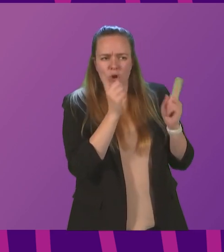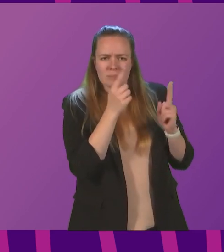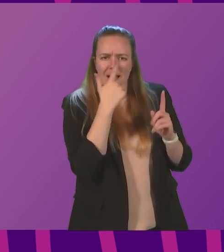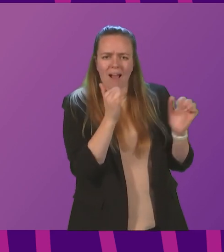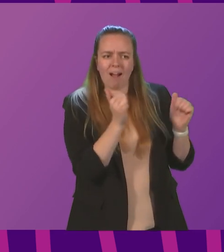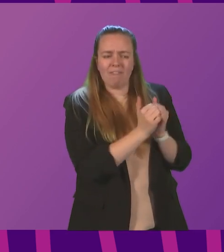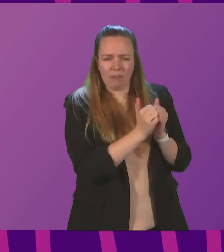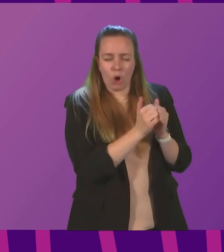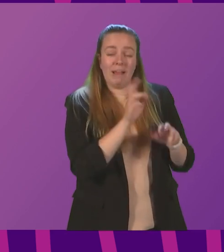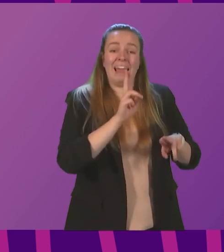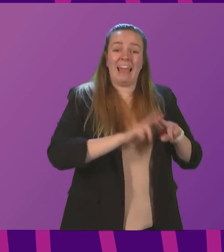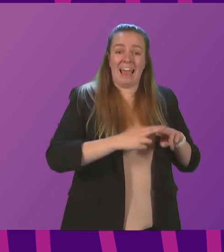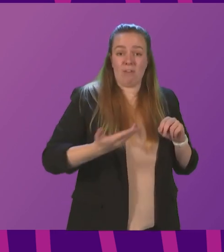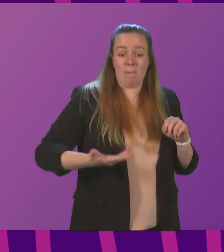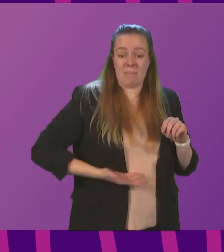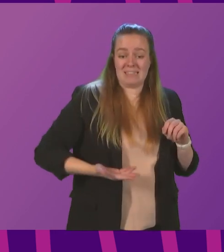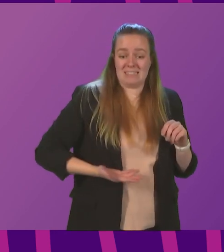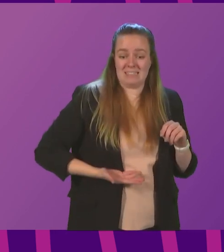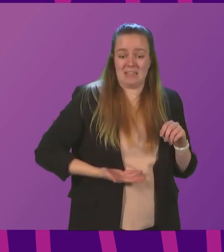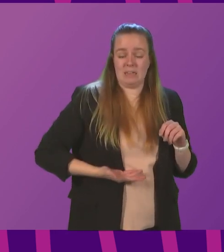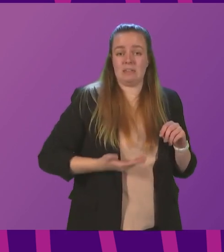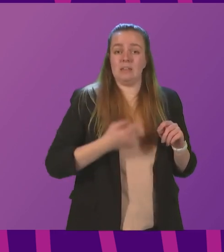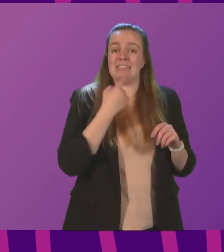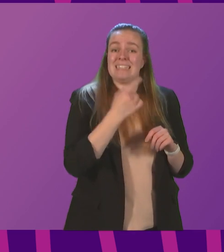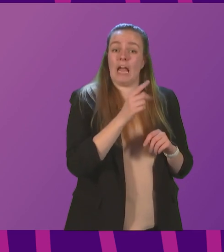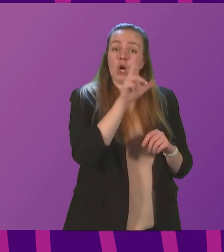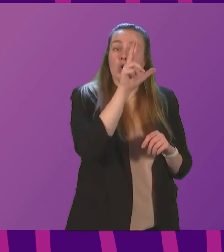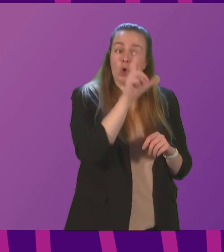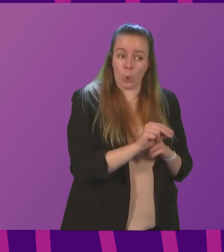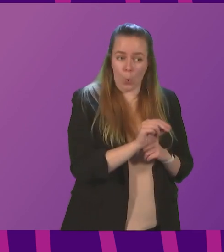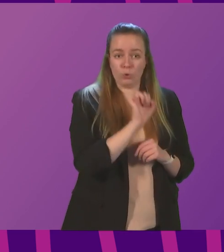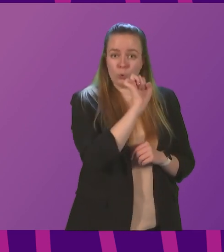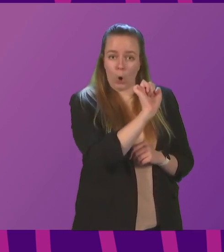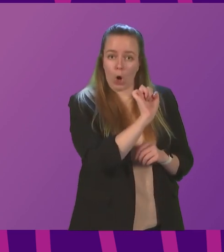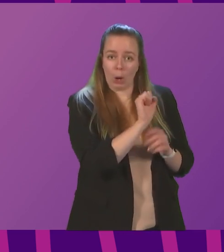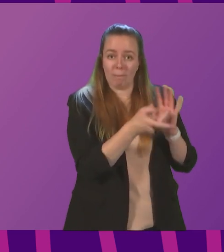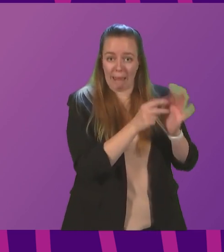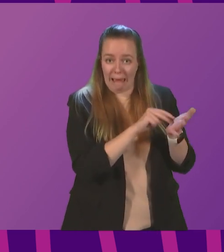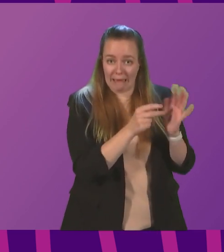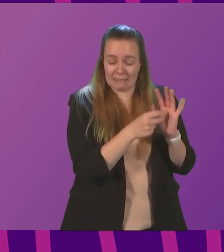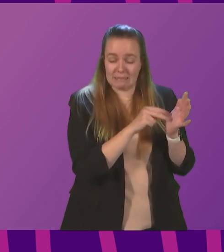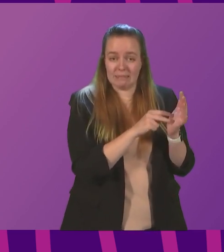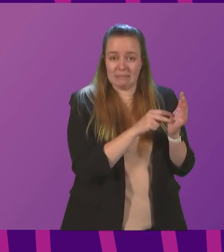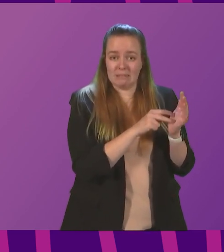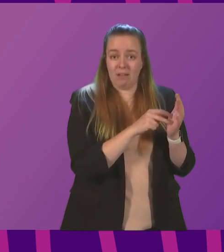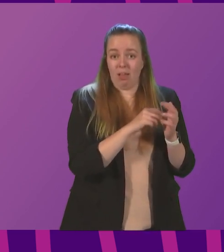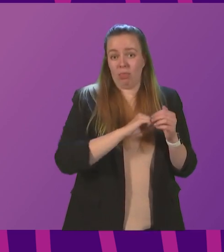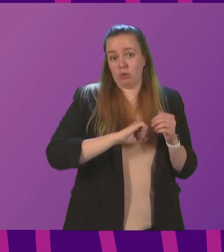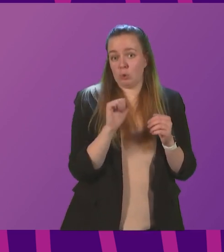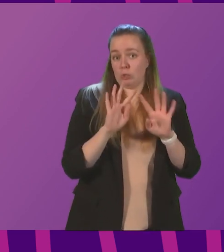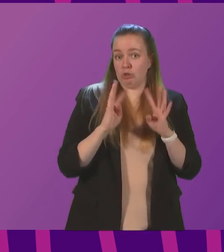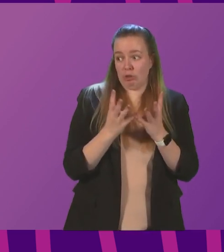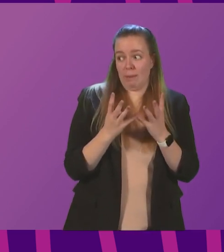that if businesses respond with a resounding no to her creeping plans, as the Scottish Chambers of Commerce